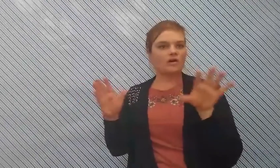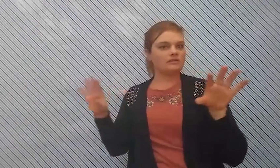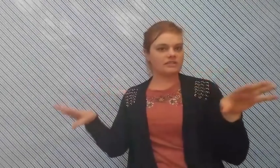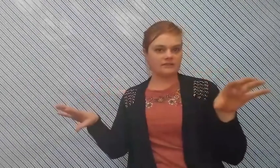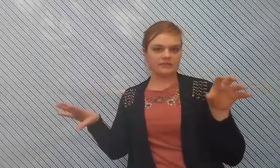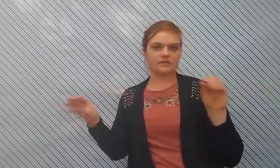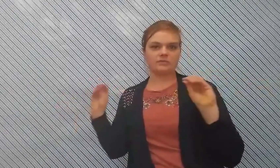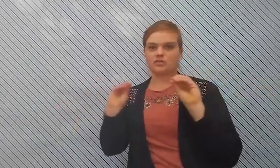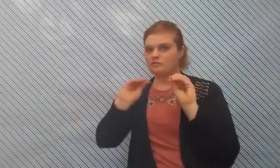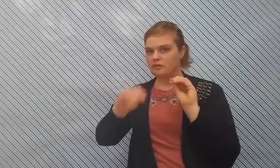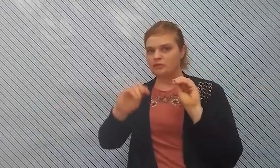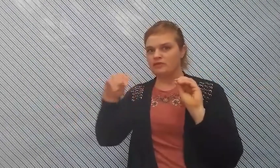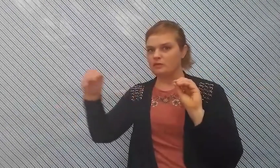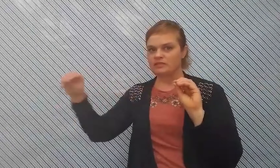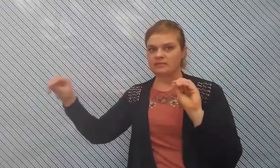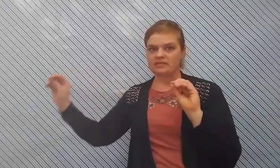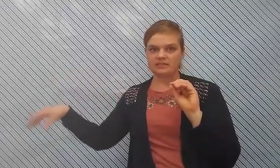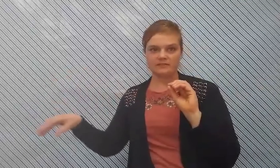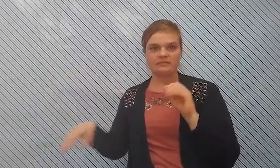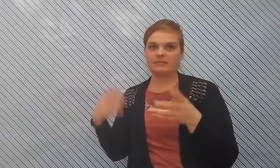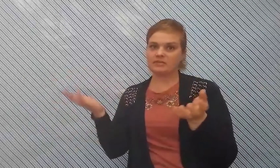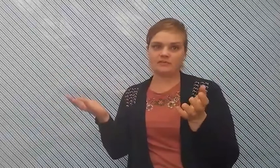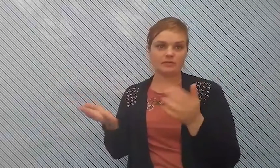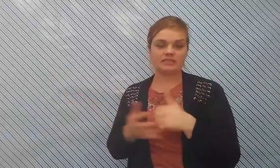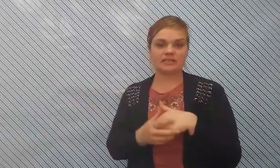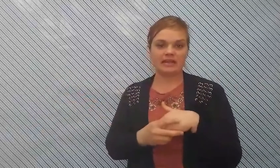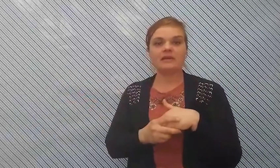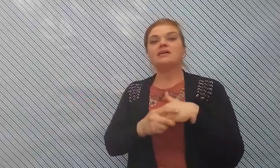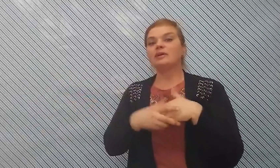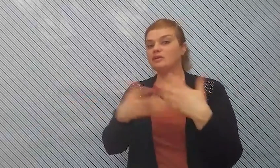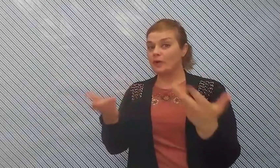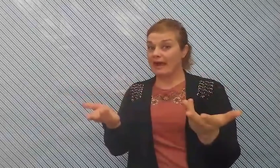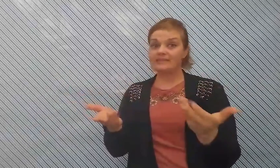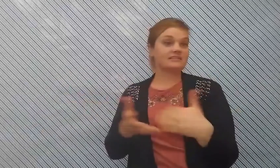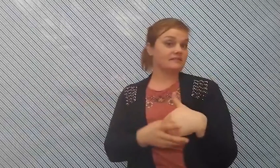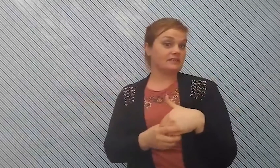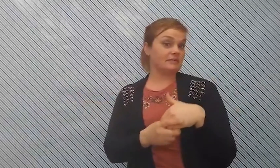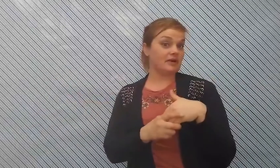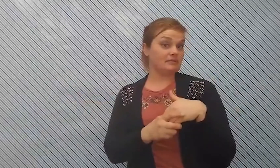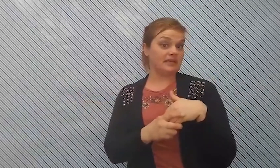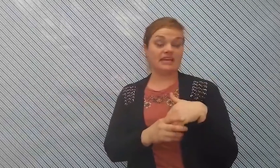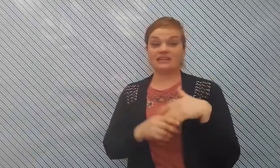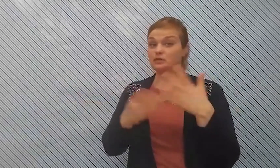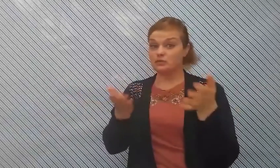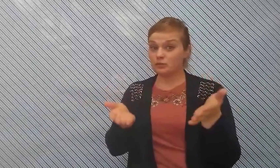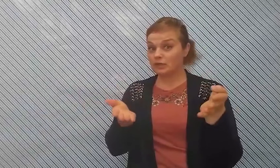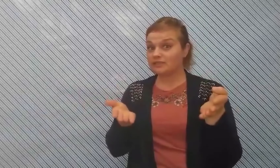different so i'm sure most of you were something different maybe some of you were the same but you acted differently probably and you do look